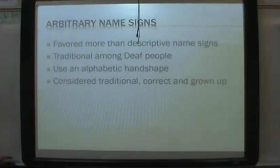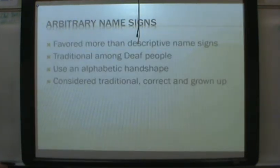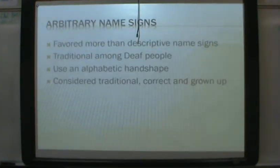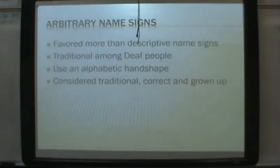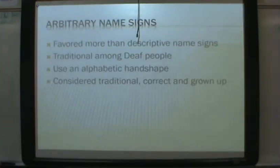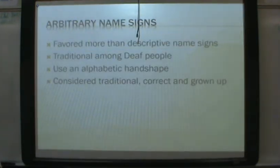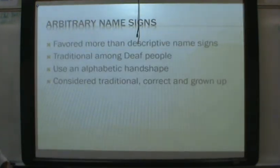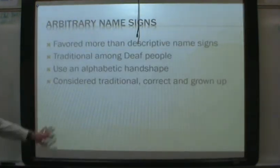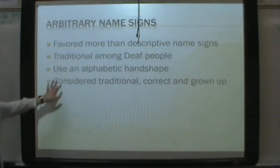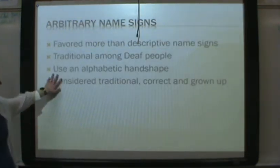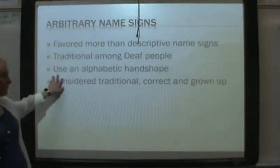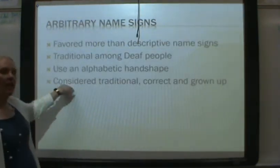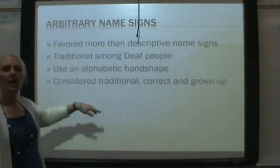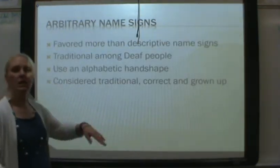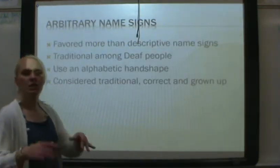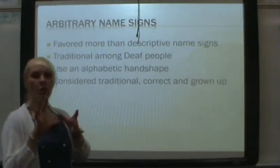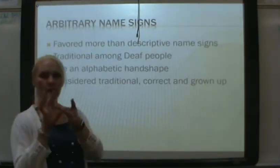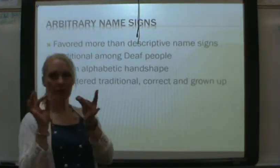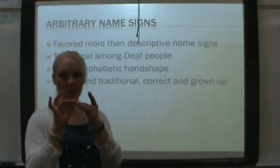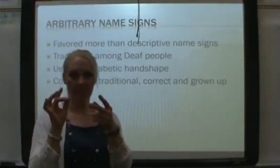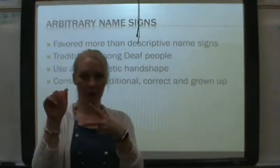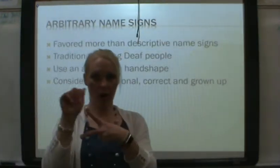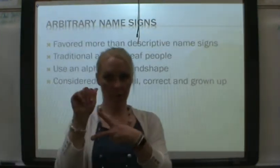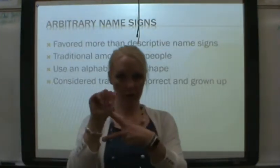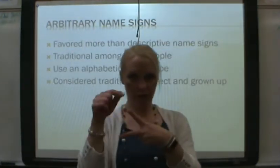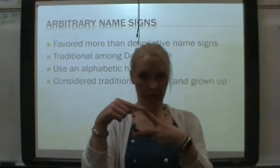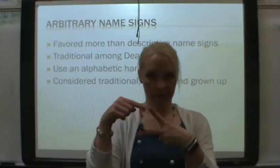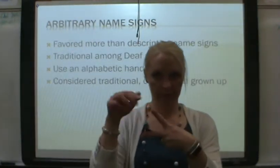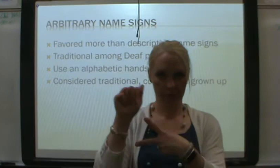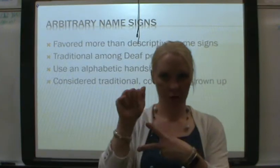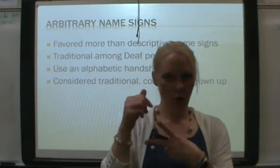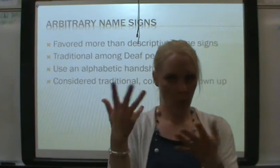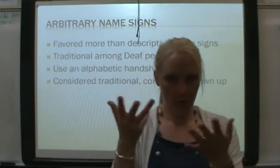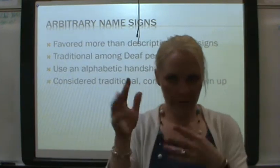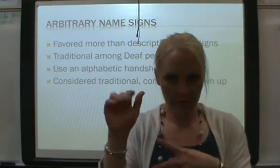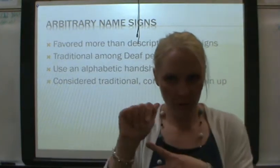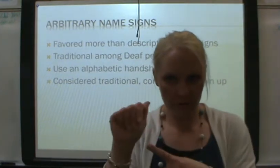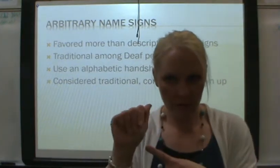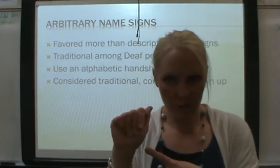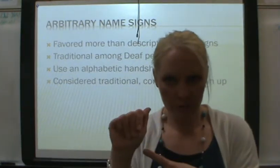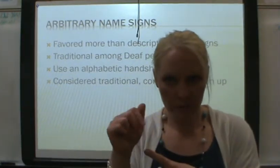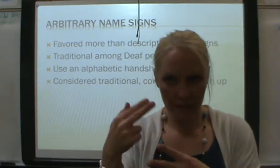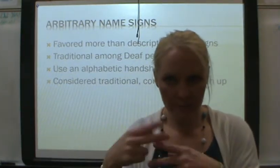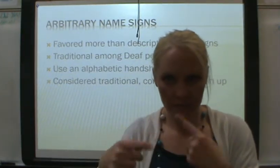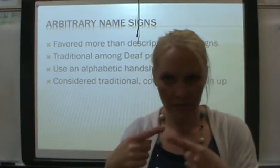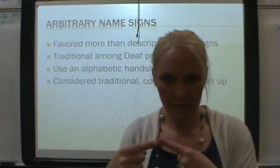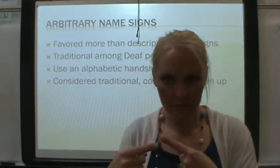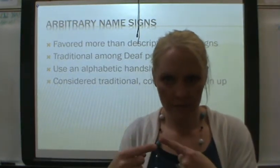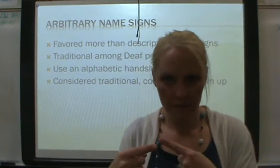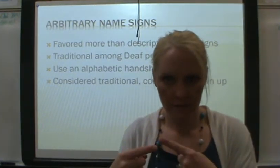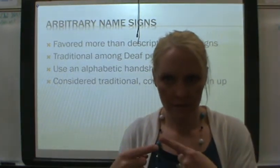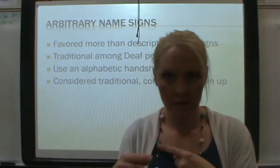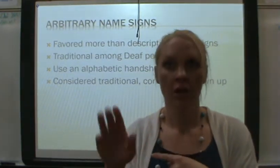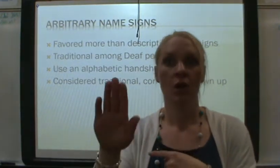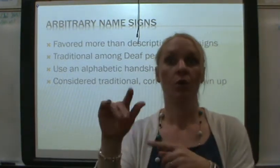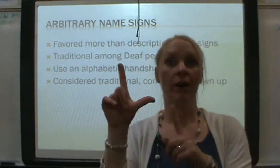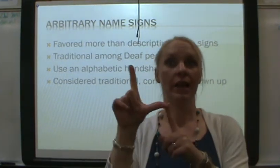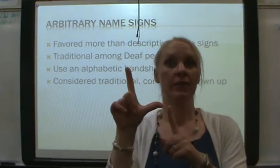Alright. So, let's talk about arbitrary. What were the, what was the arbitrary name sign? Right? The